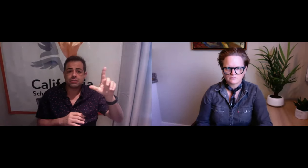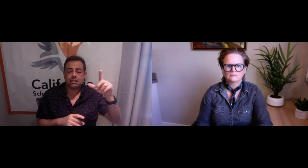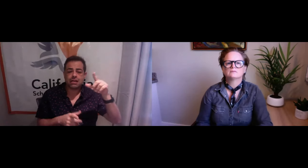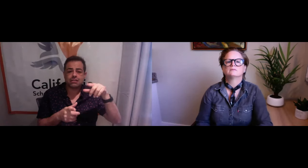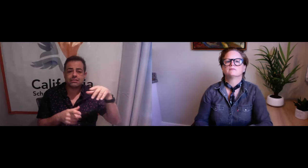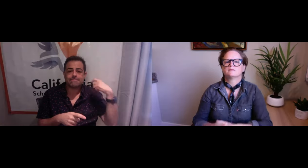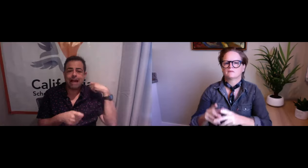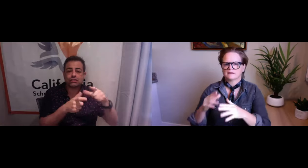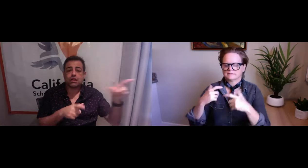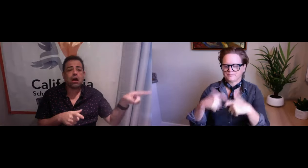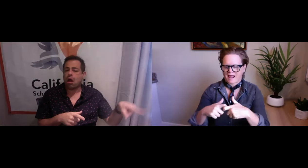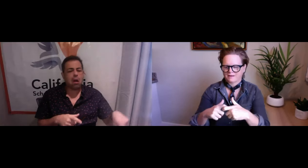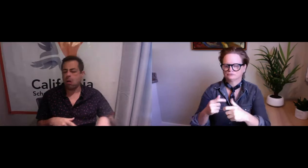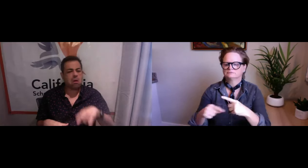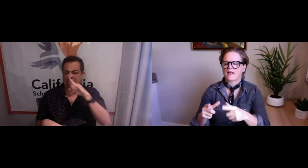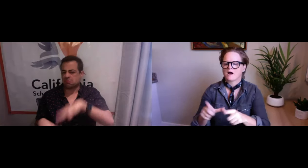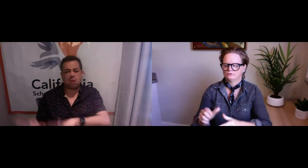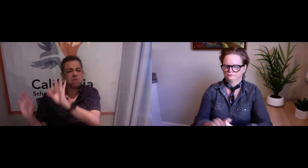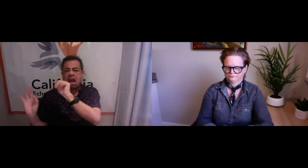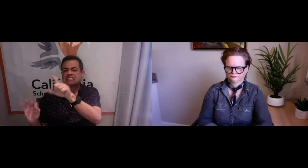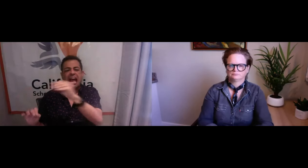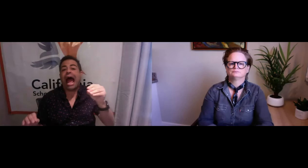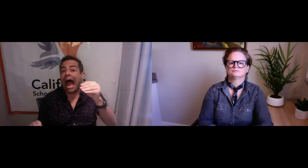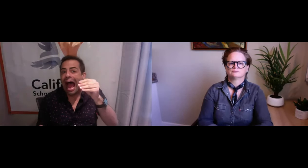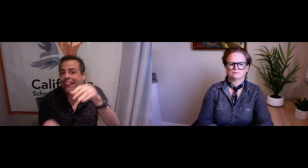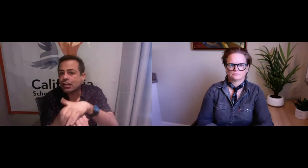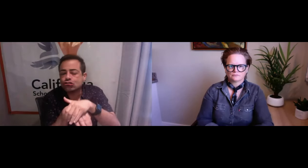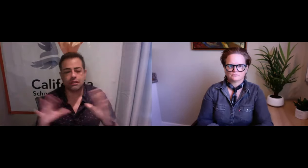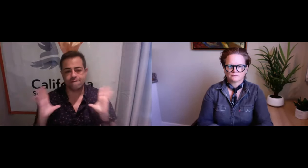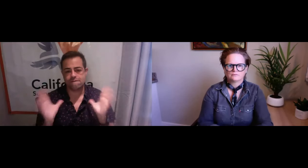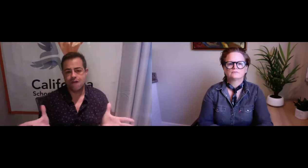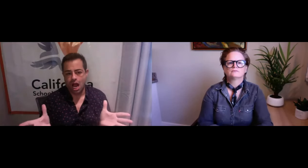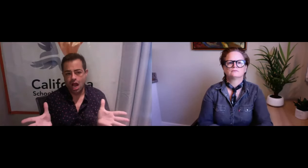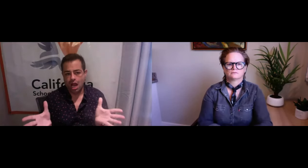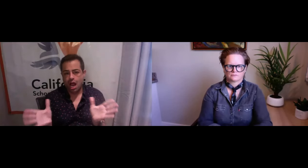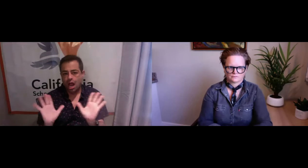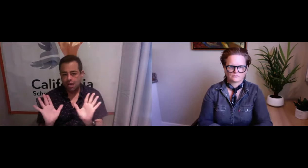gesturing. You can try using Mexican Sign Language.